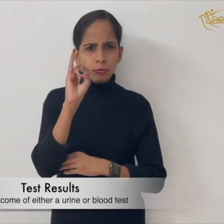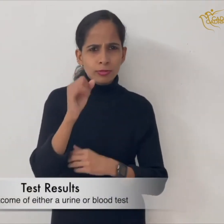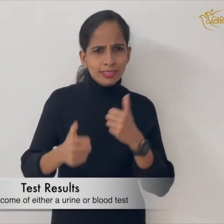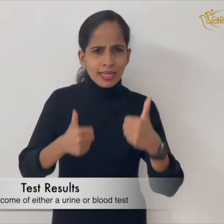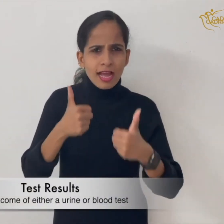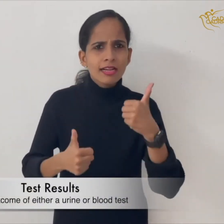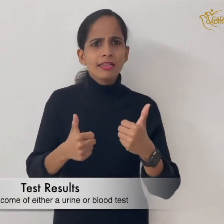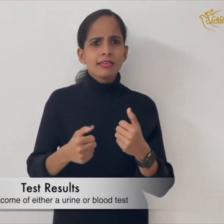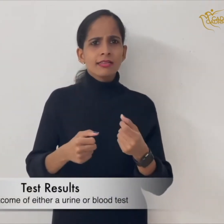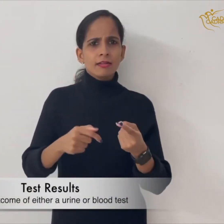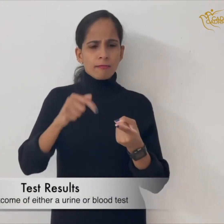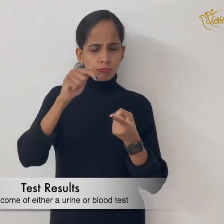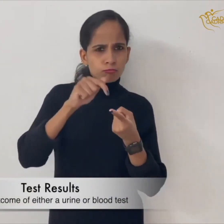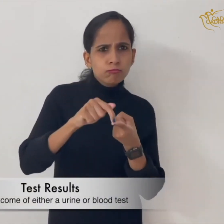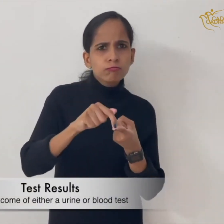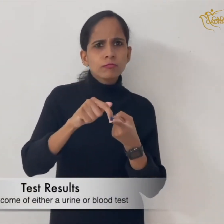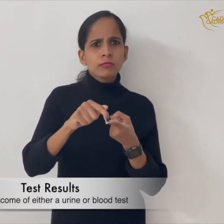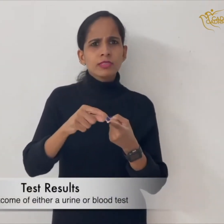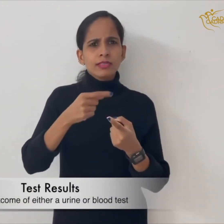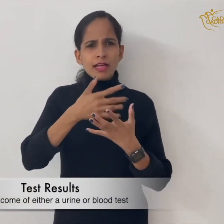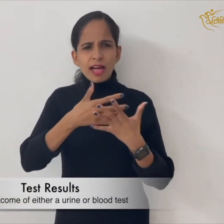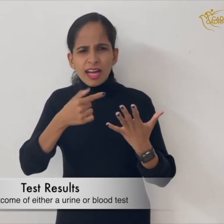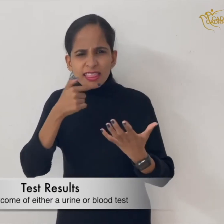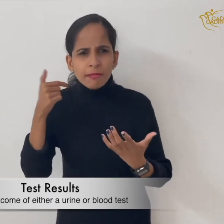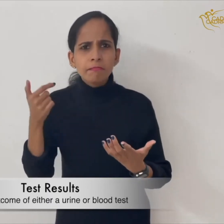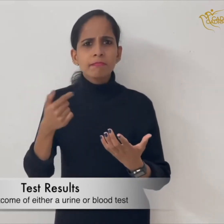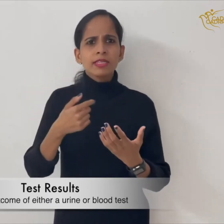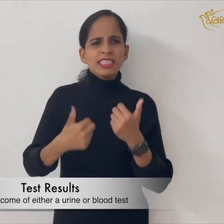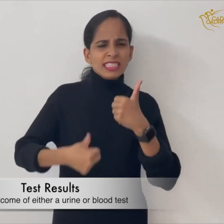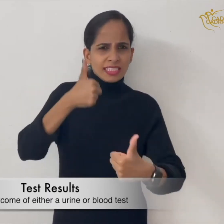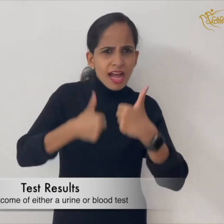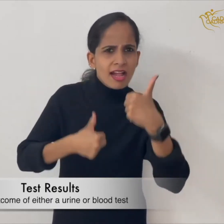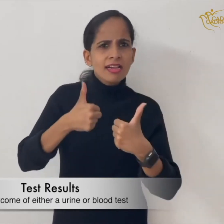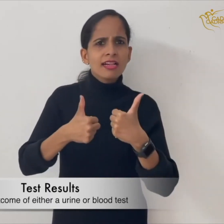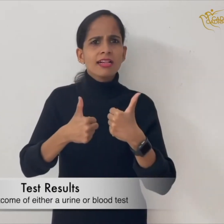test test results test results